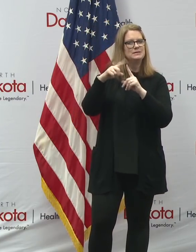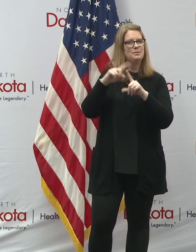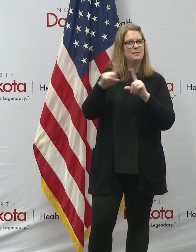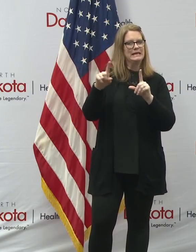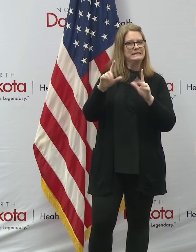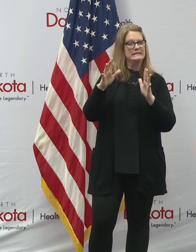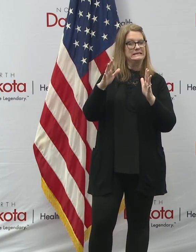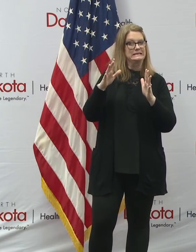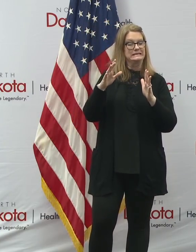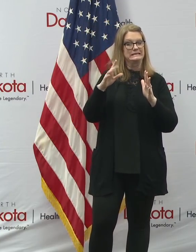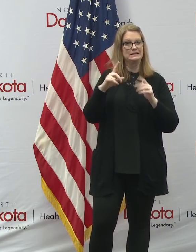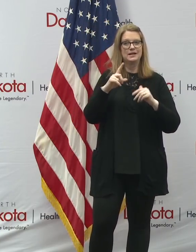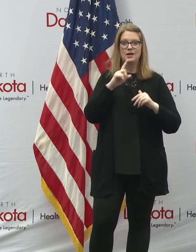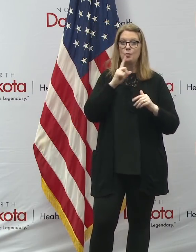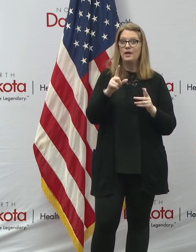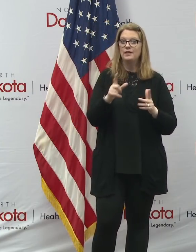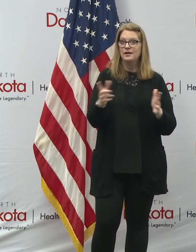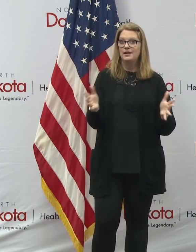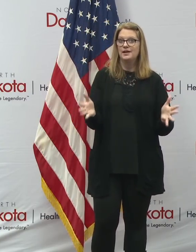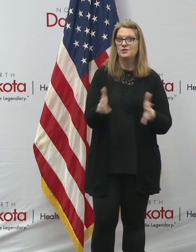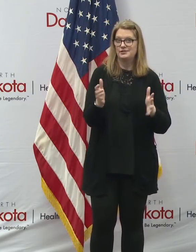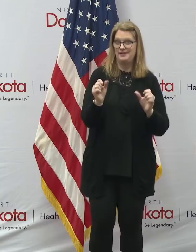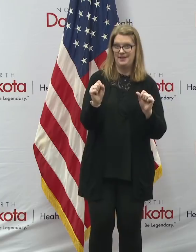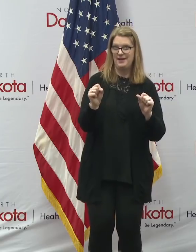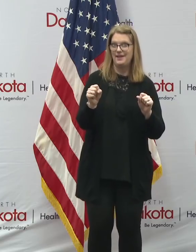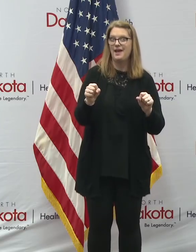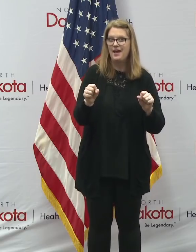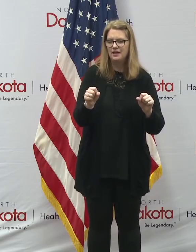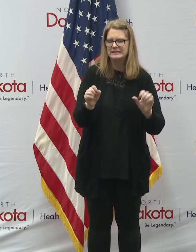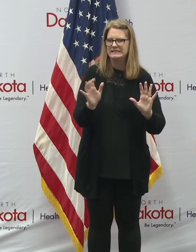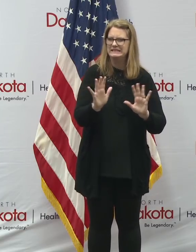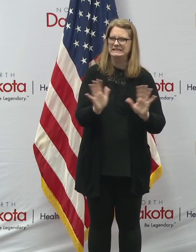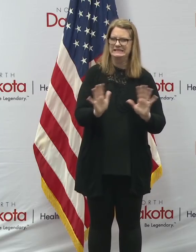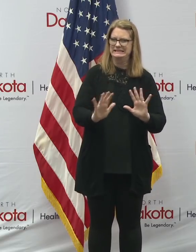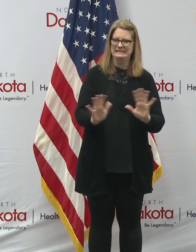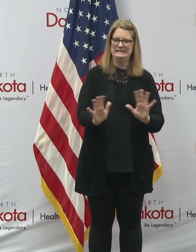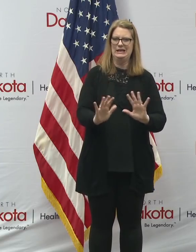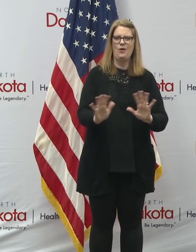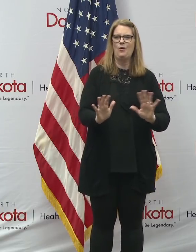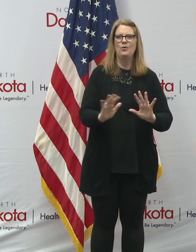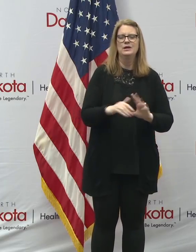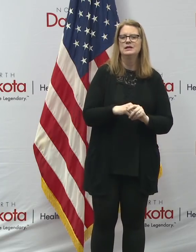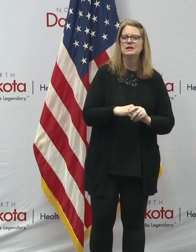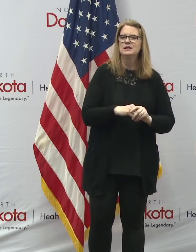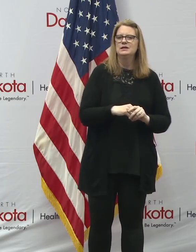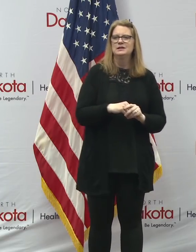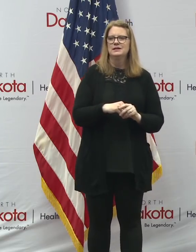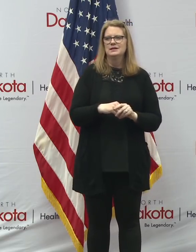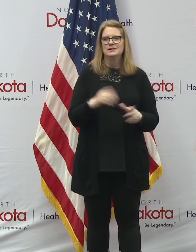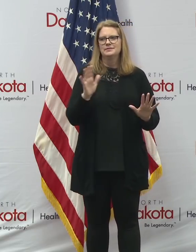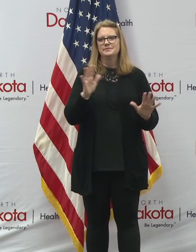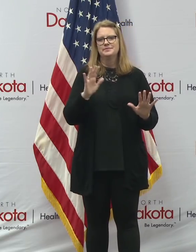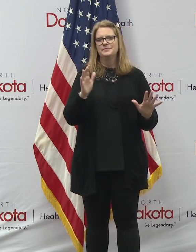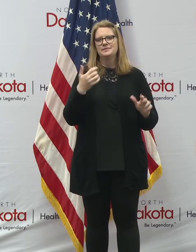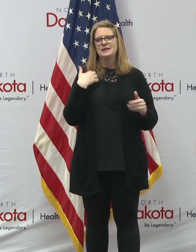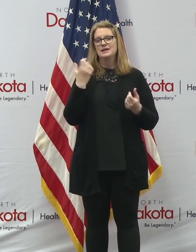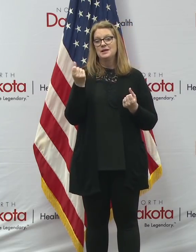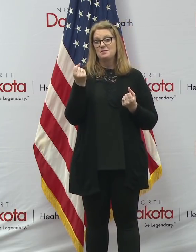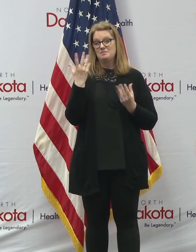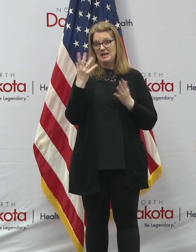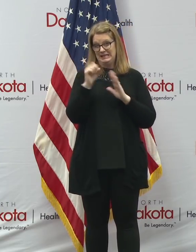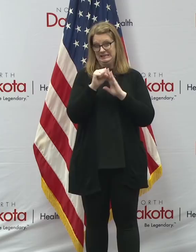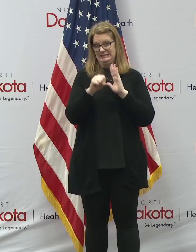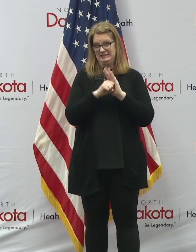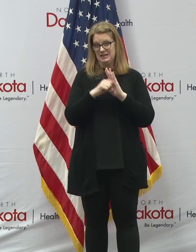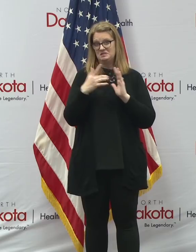optimistic or overly encouraging because, you know, back, many states thought that they would be on the downswing